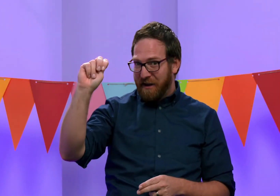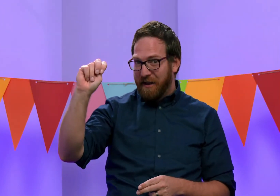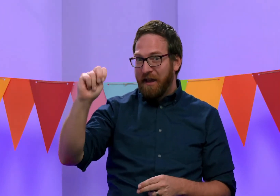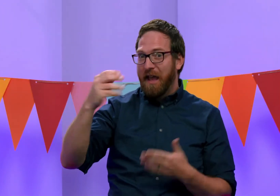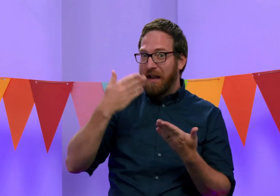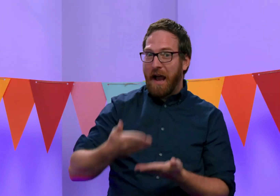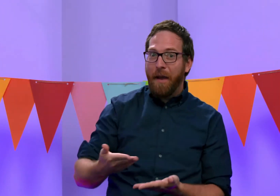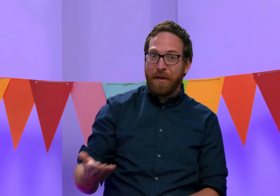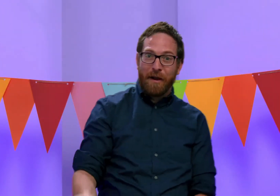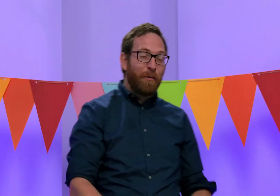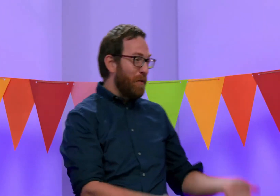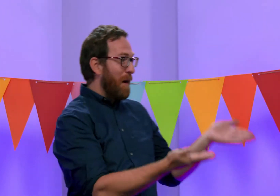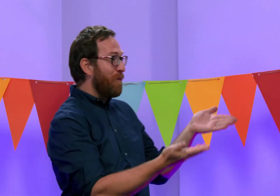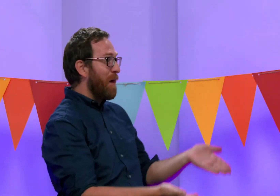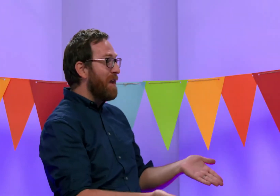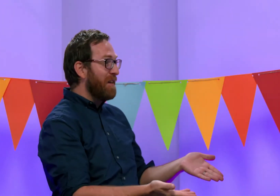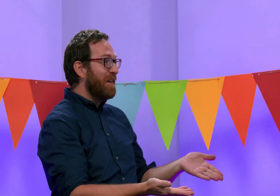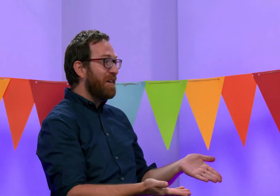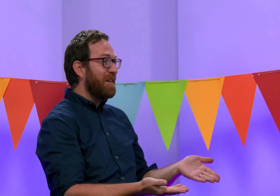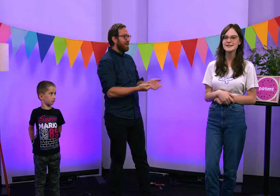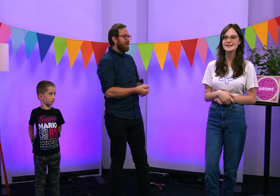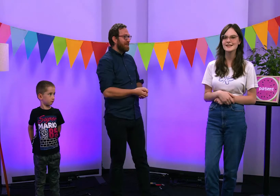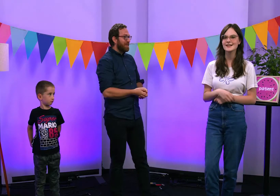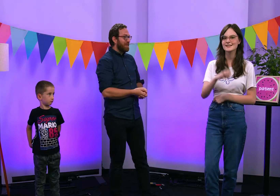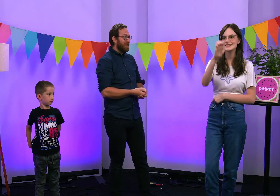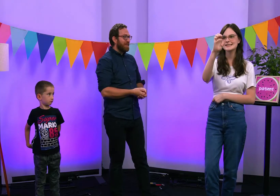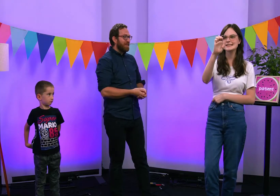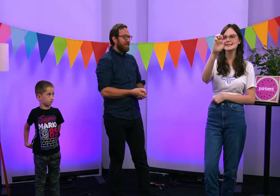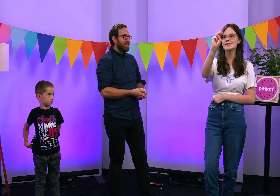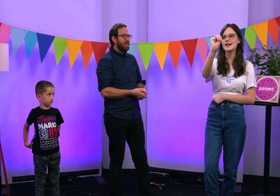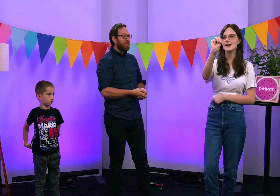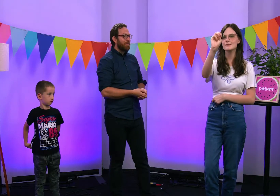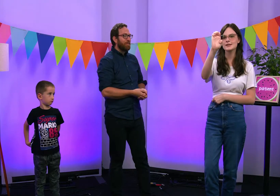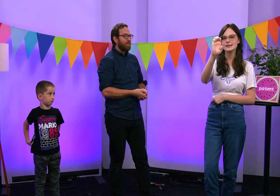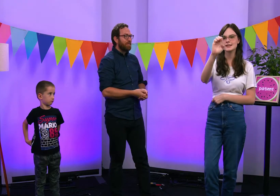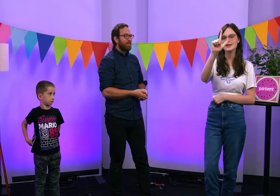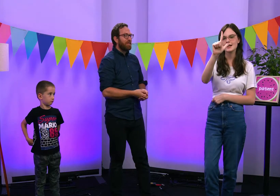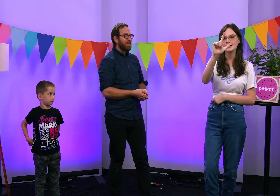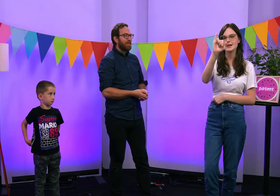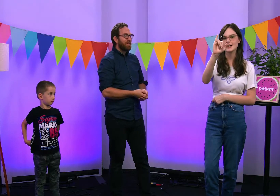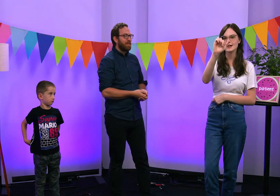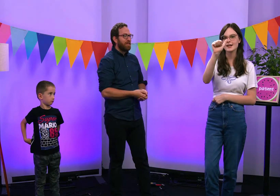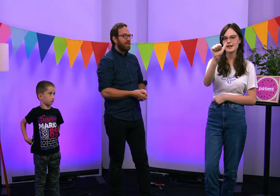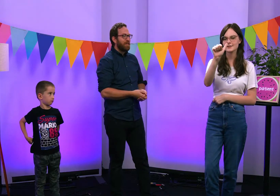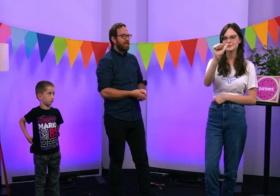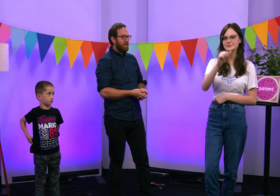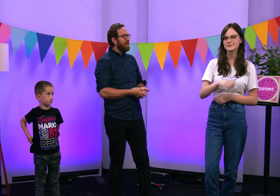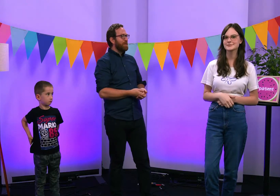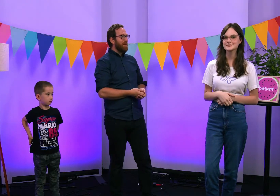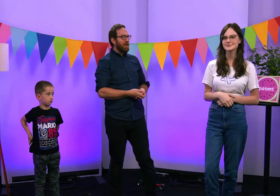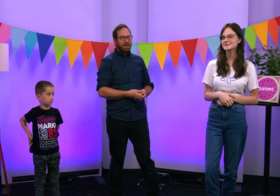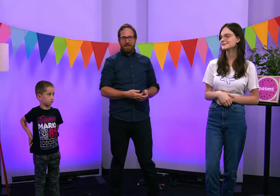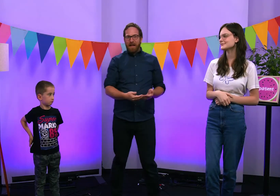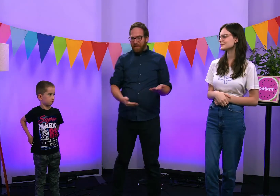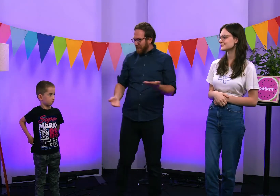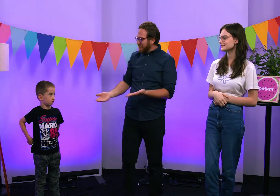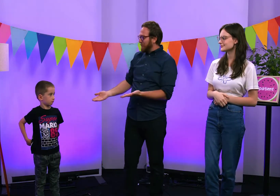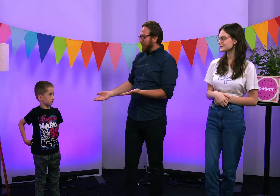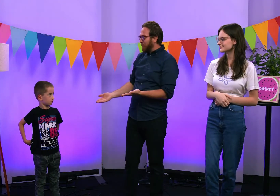and I'm here with my friend Emelia. E-M-E-L-I-A. Thanks Emelia and this is my